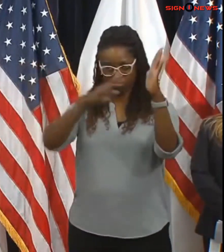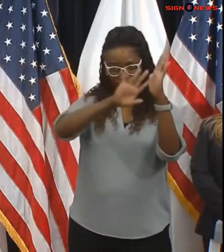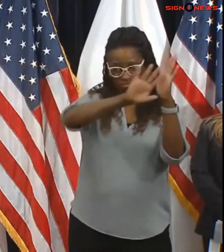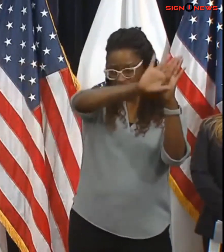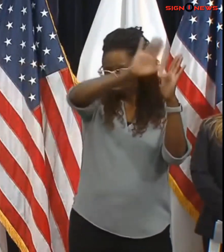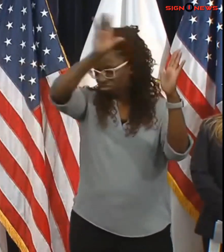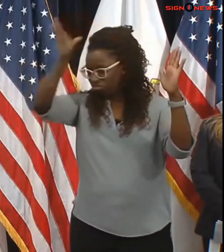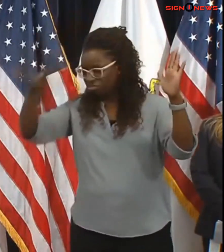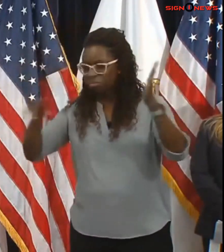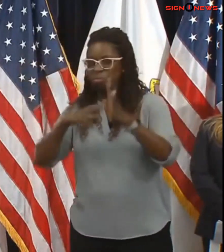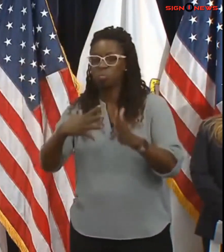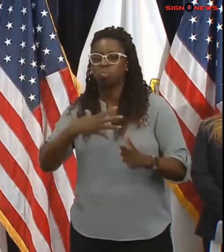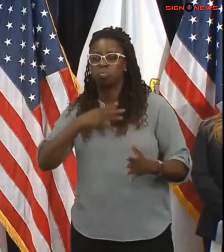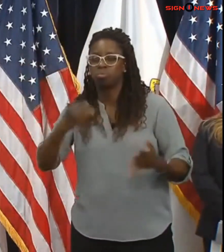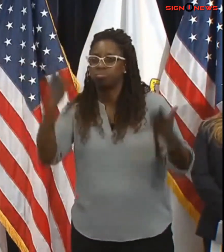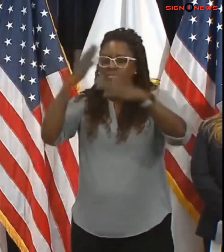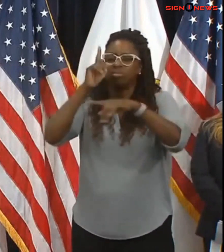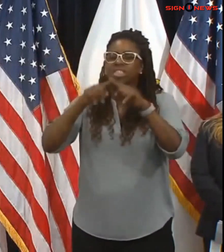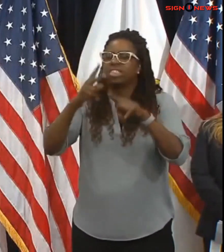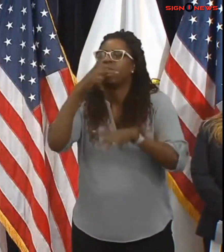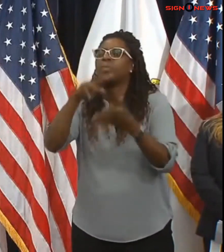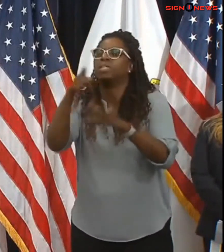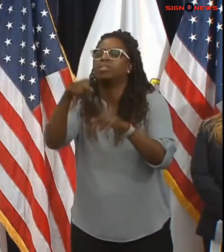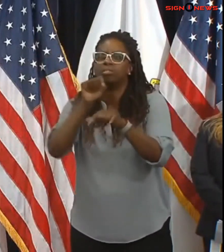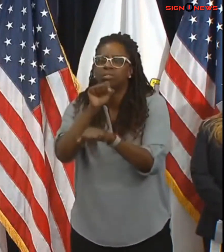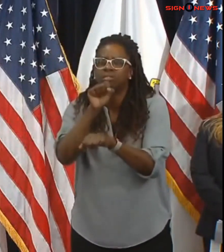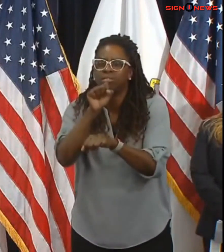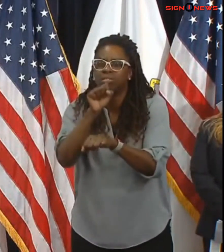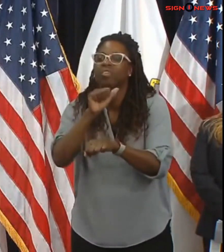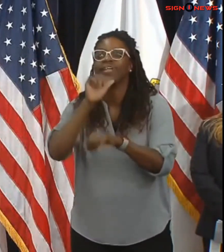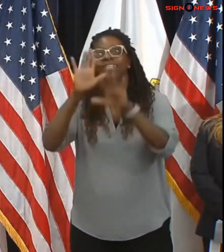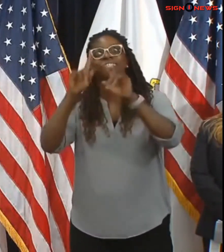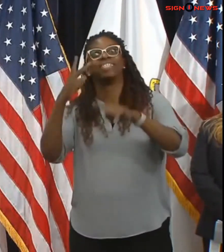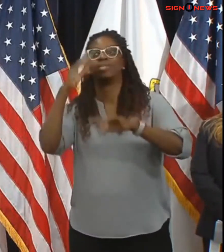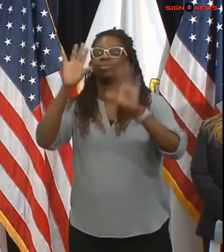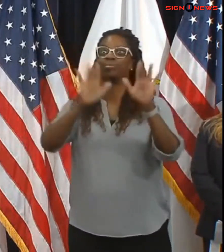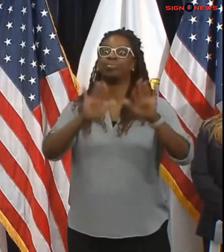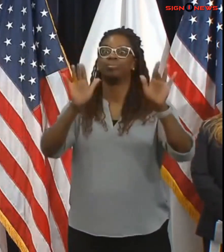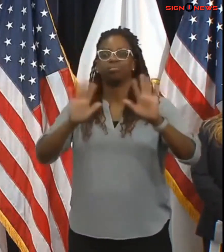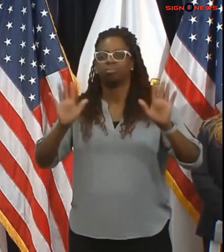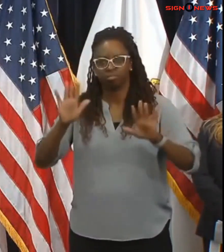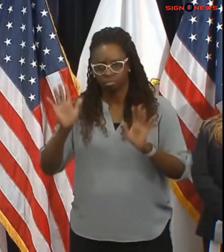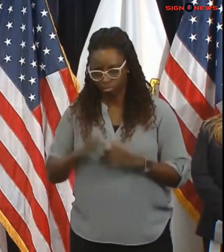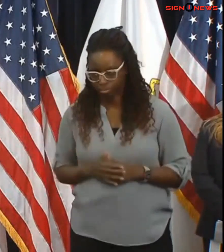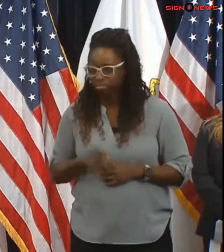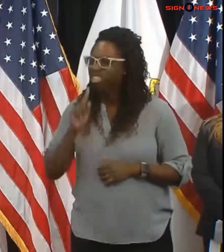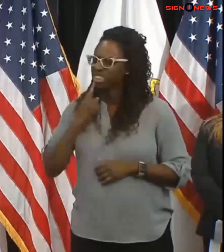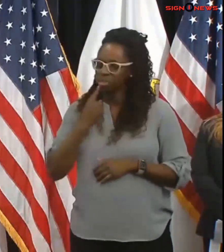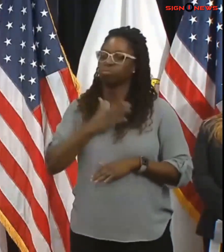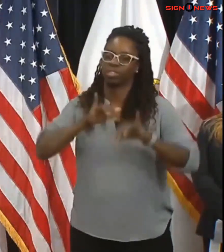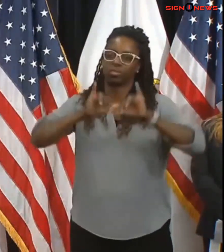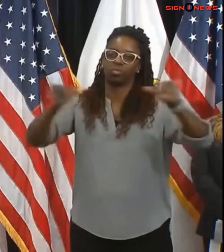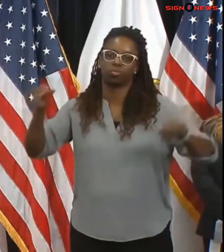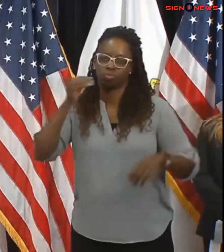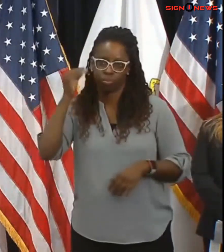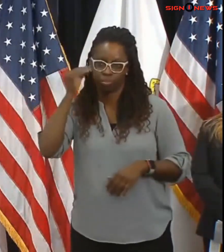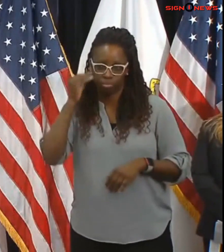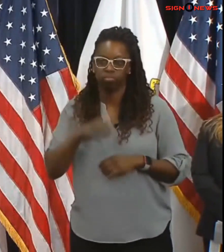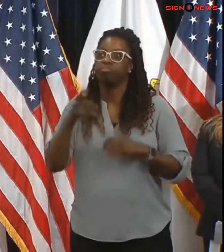have a really good reason to be out not to be out and on the roads during that period of time. I've been in touch with